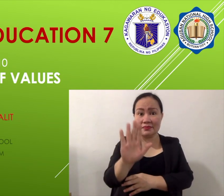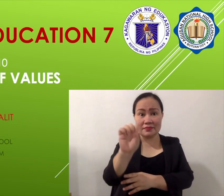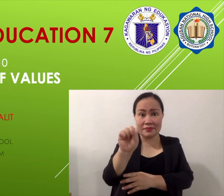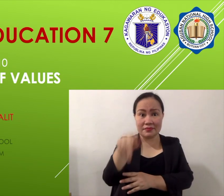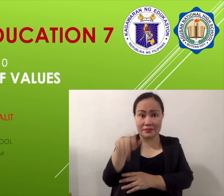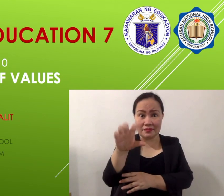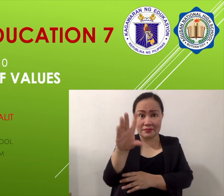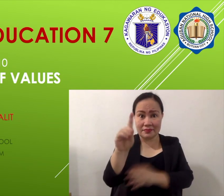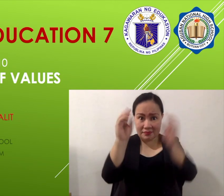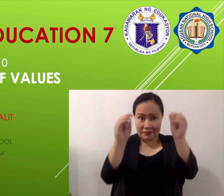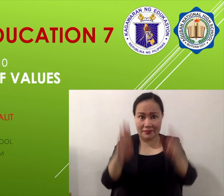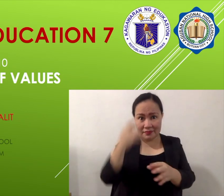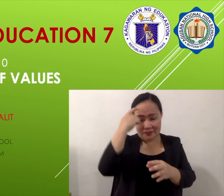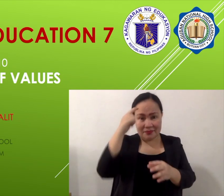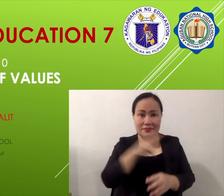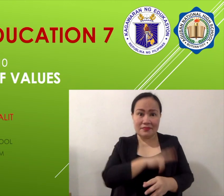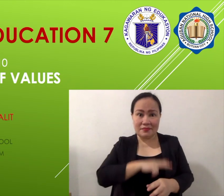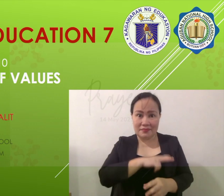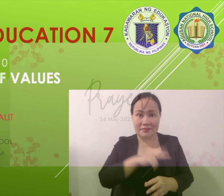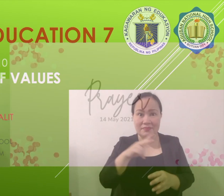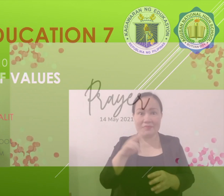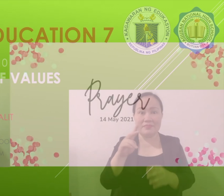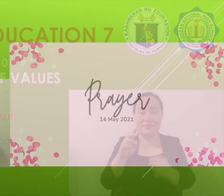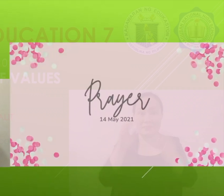teacher for Values Education 7.